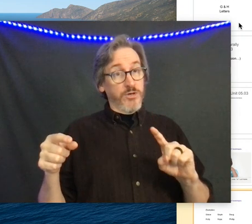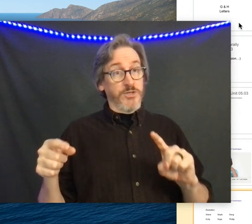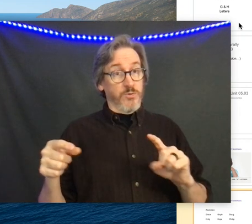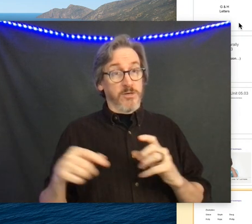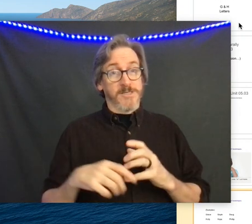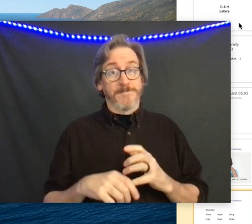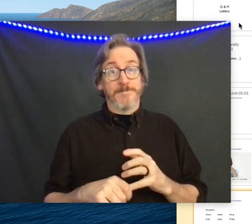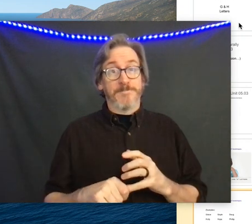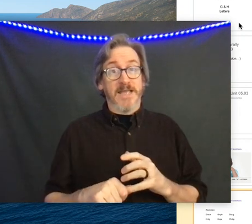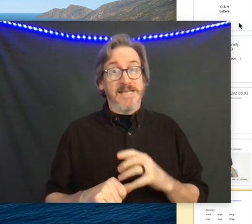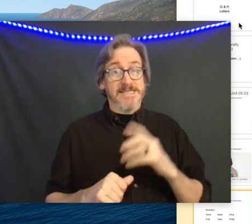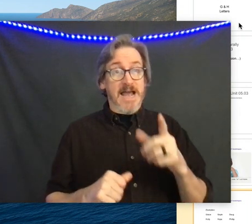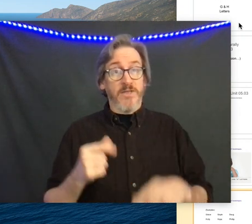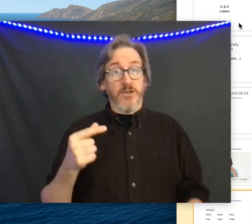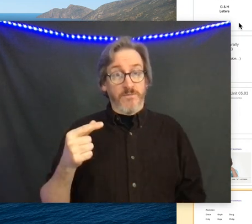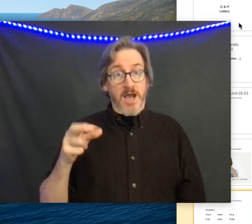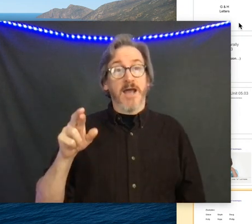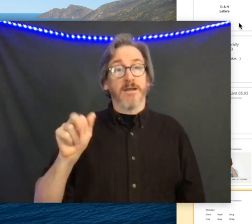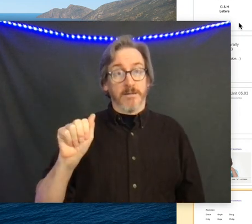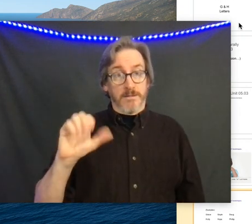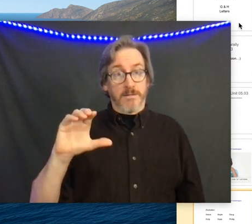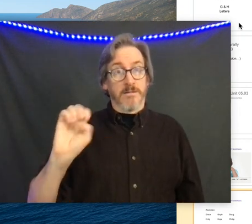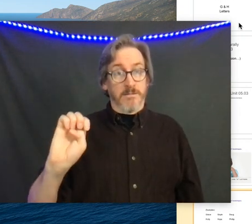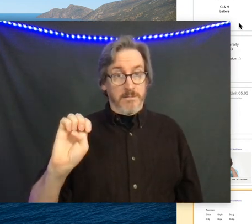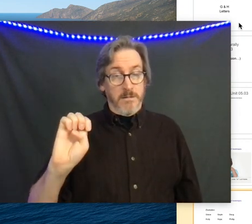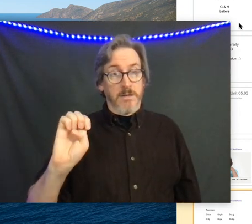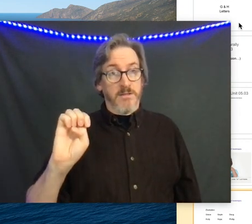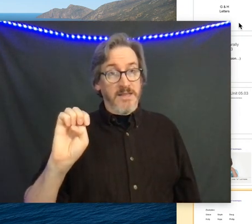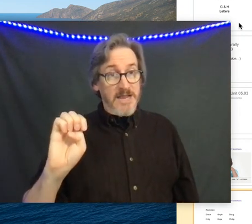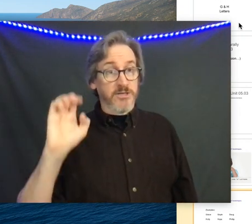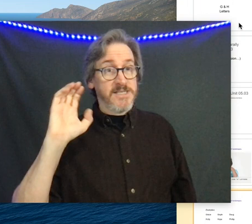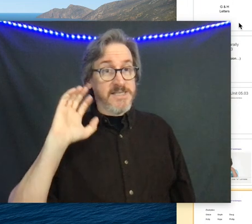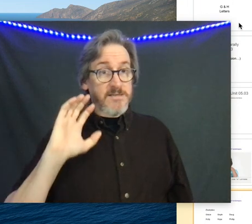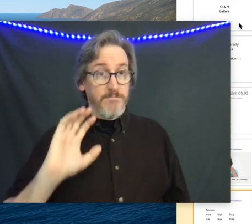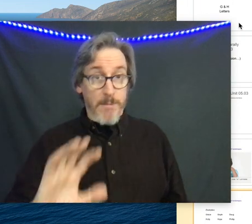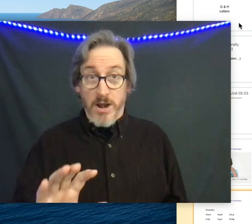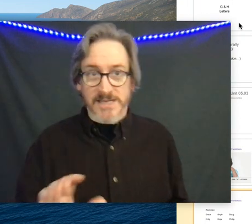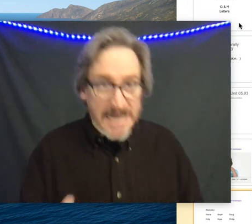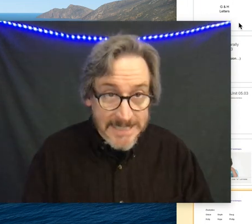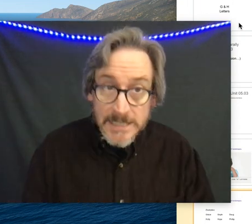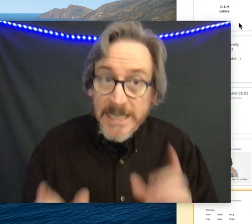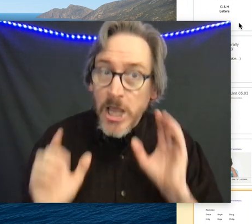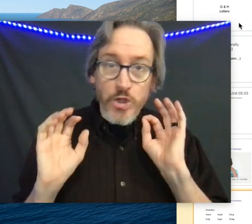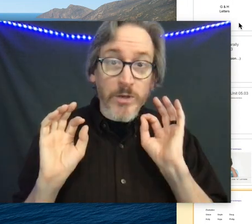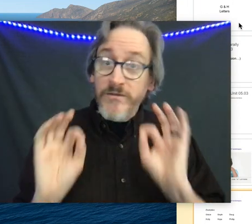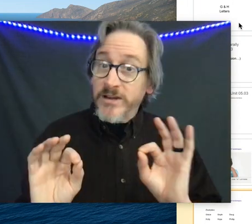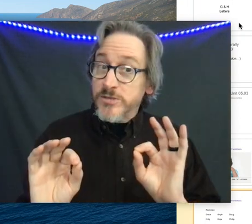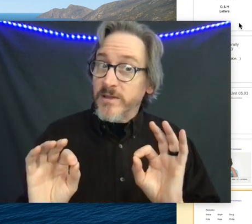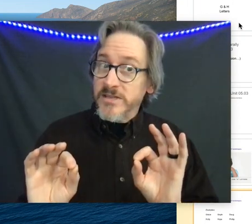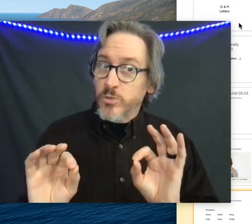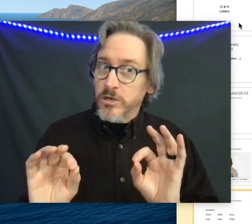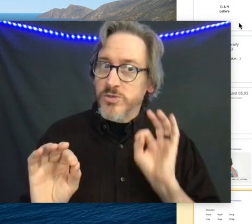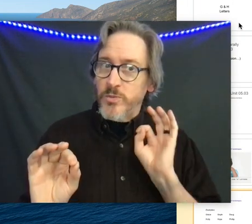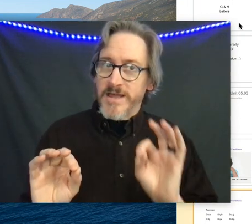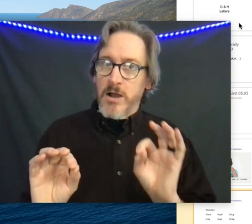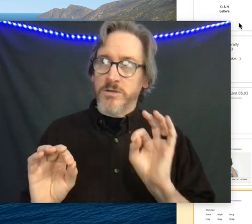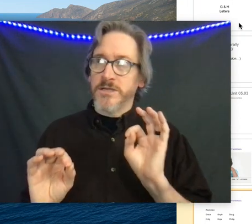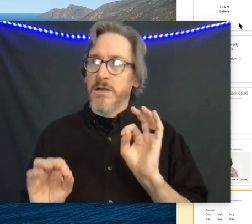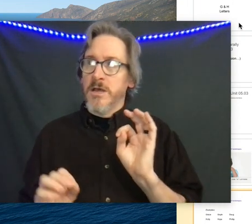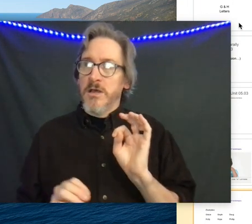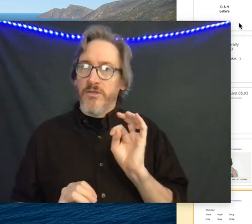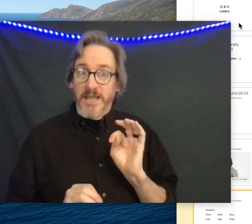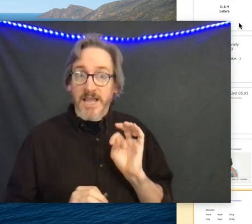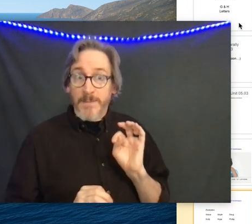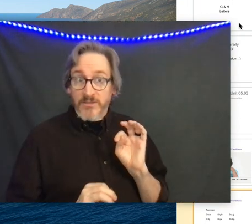thing i want to push you towards is now that you've got the letters memorized ideally you can fingerspell these words without